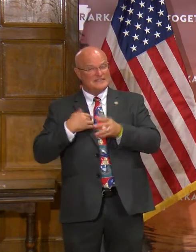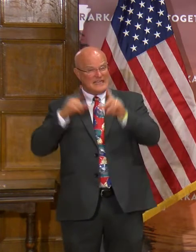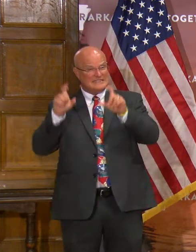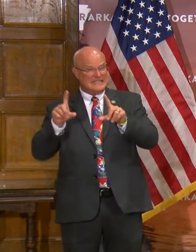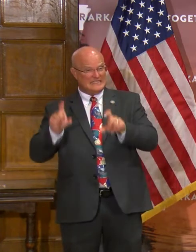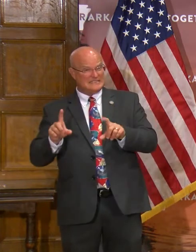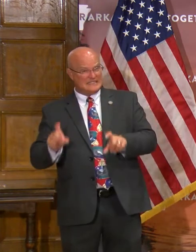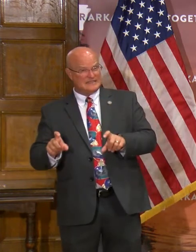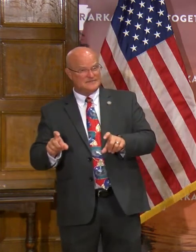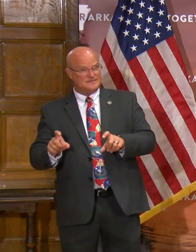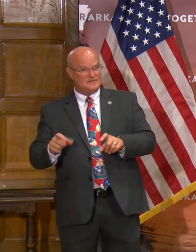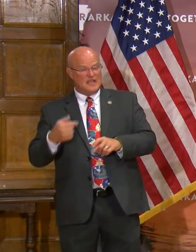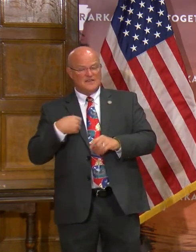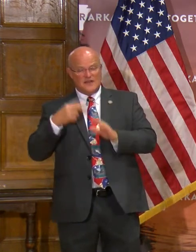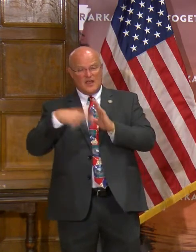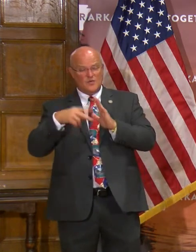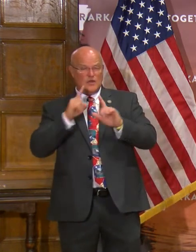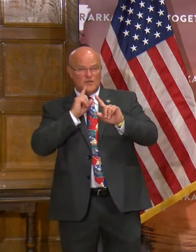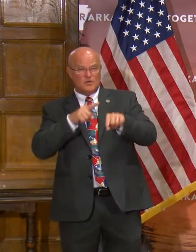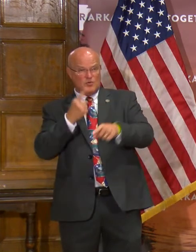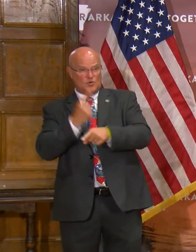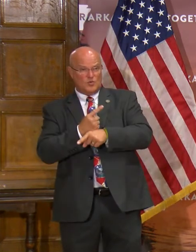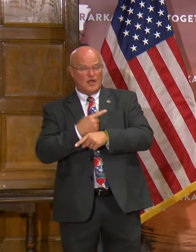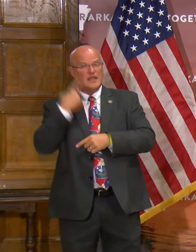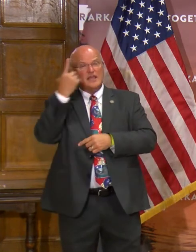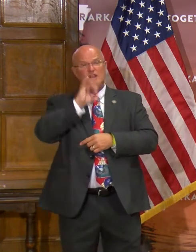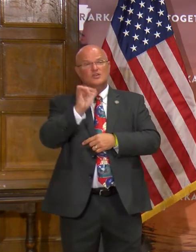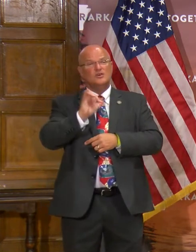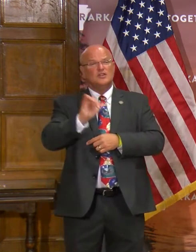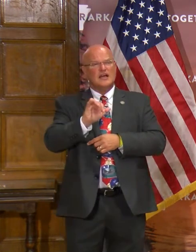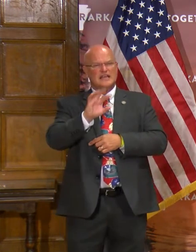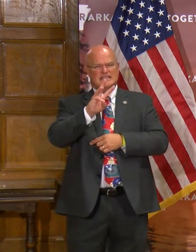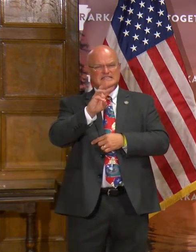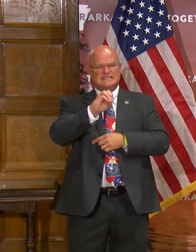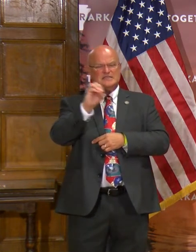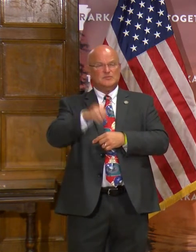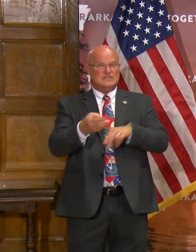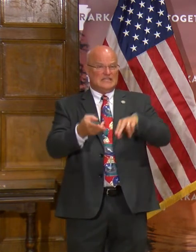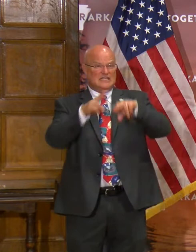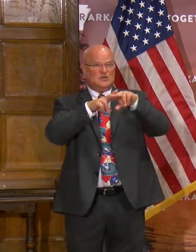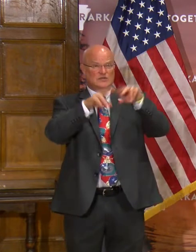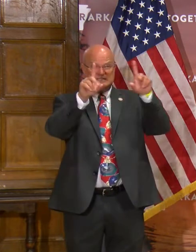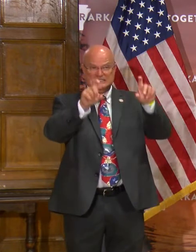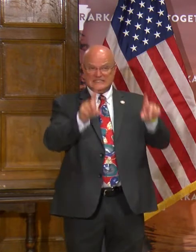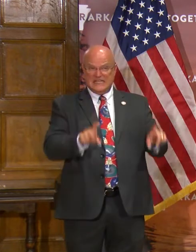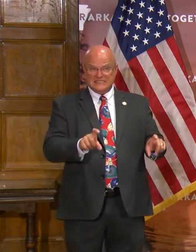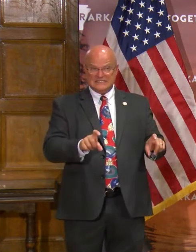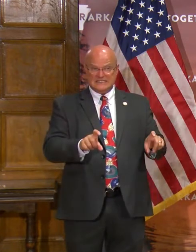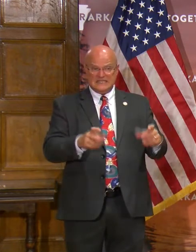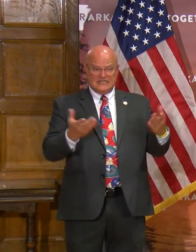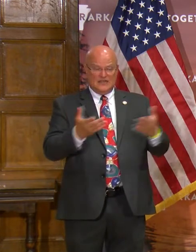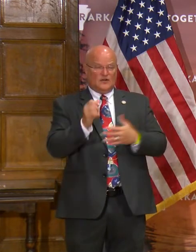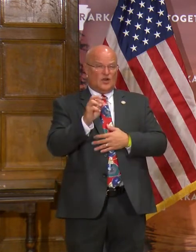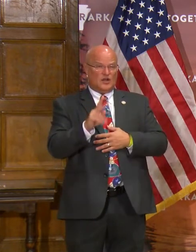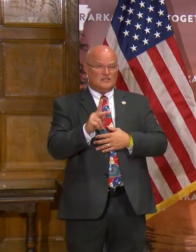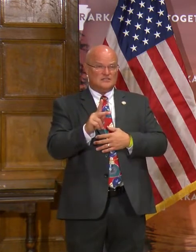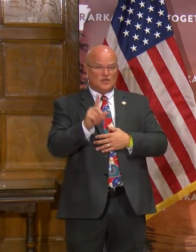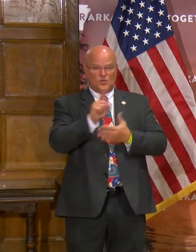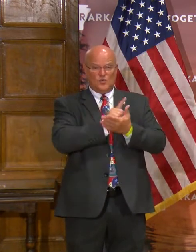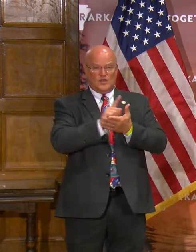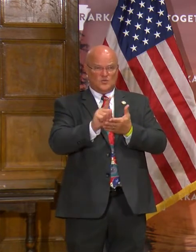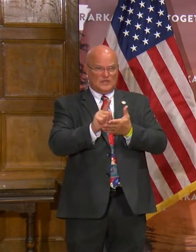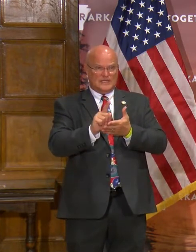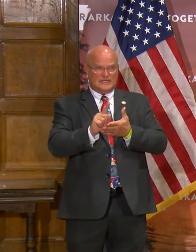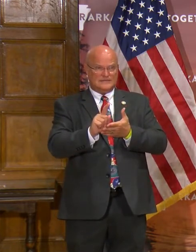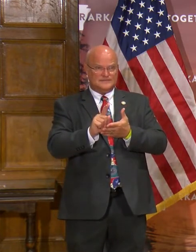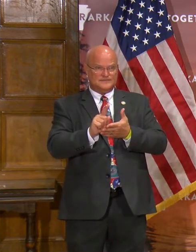testing. And if I read the report right, it looked like it was like a 60% increase in testing here in Arkansas one week over